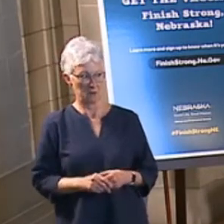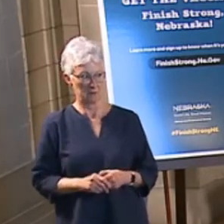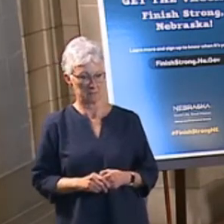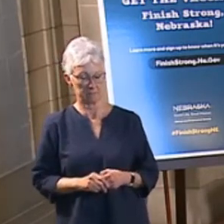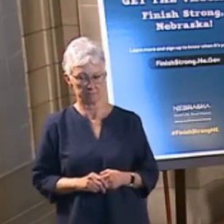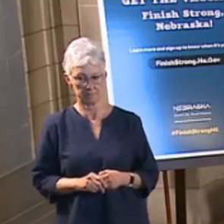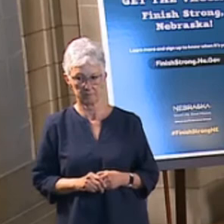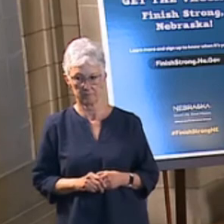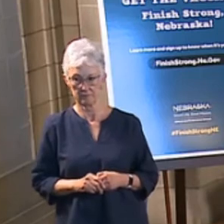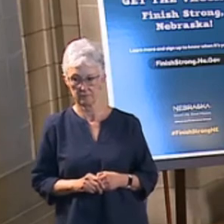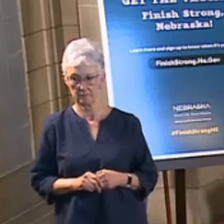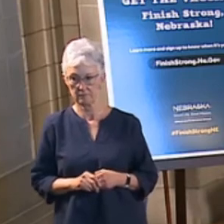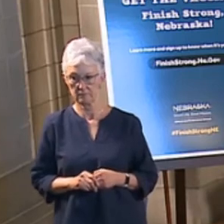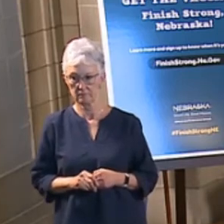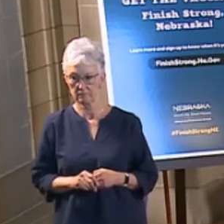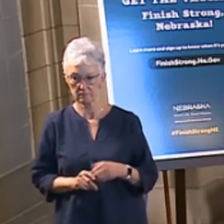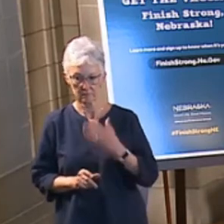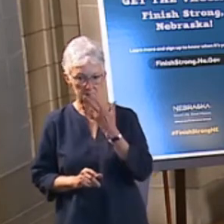got the right one here, yeah.